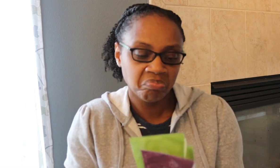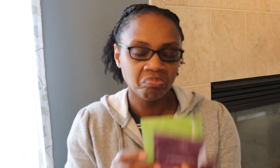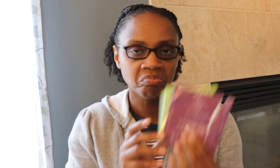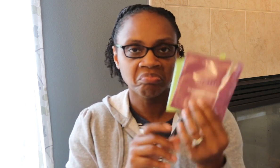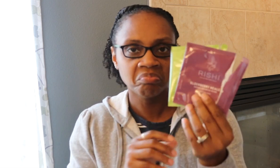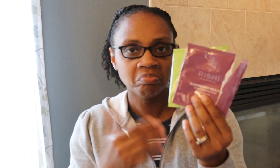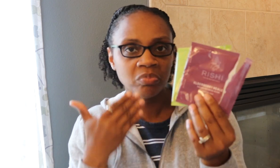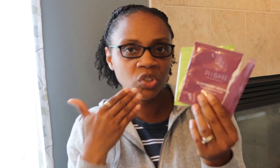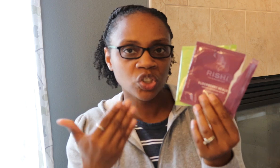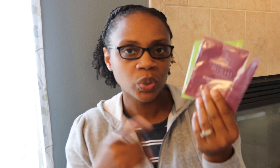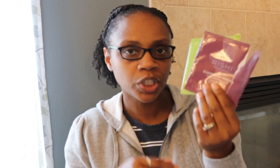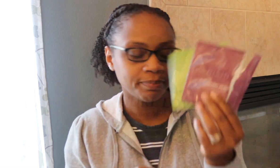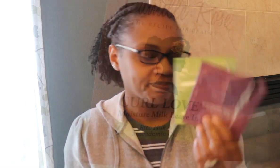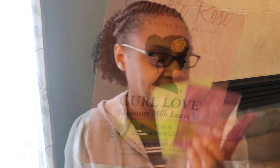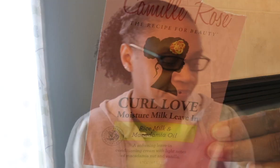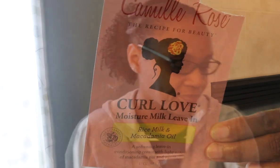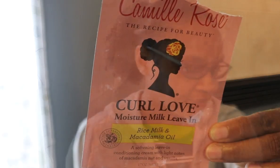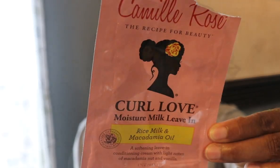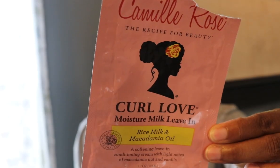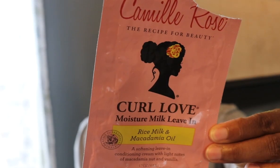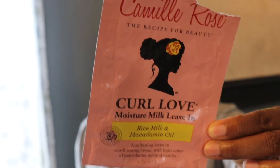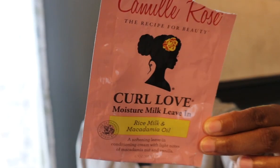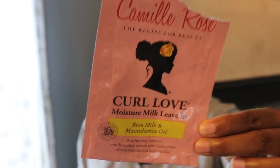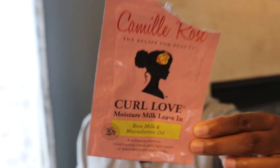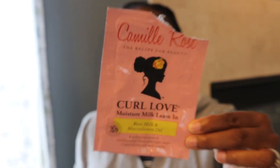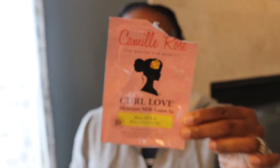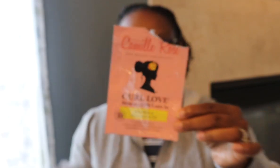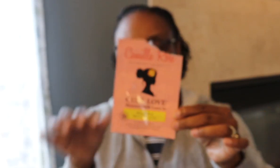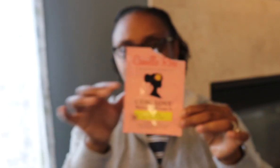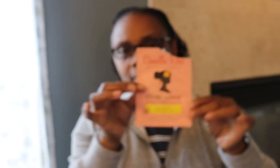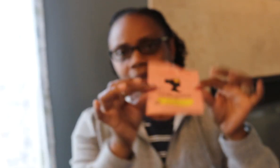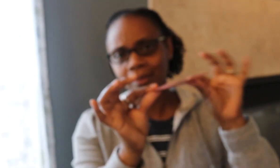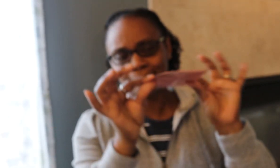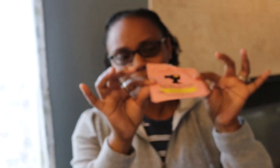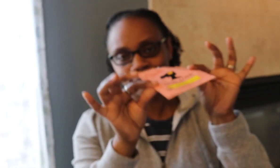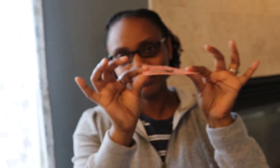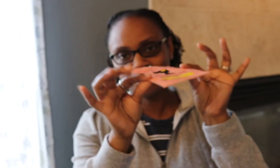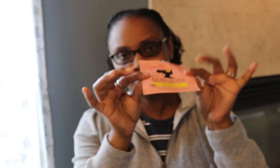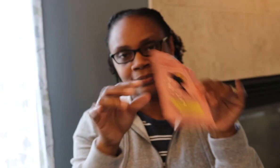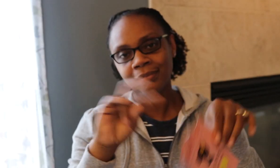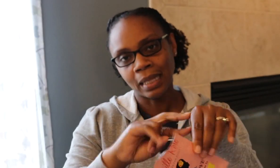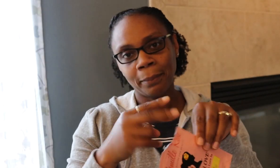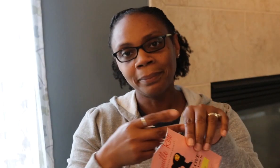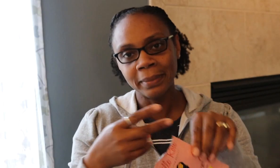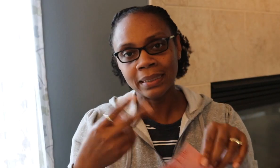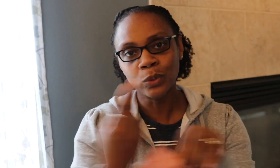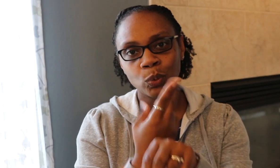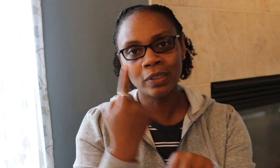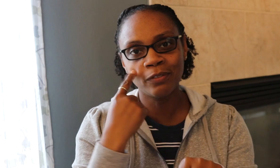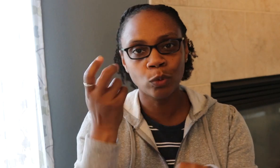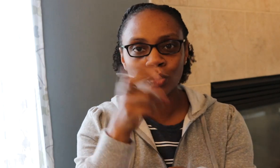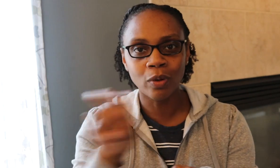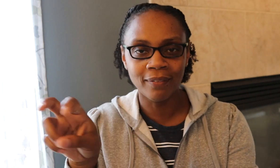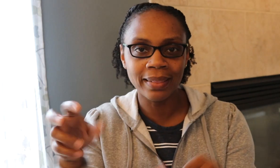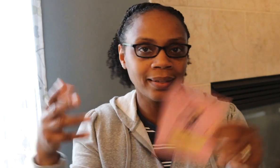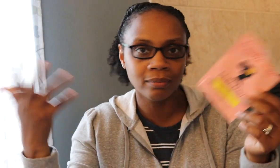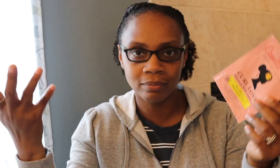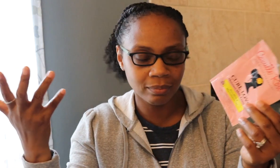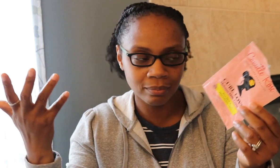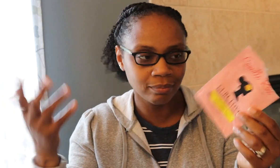perfectly good. So here, this one's from, um, Camille Rose. Clearly it's a pillow pack.